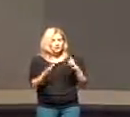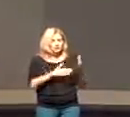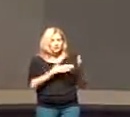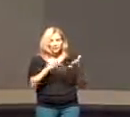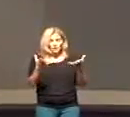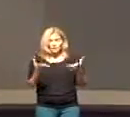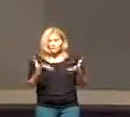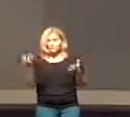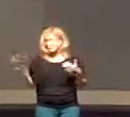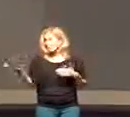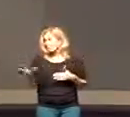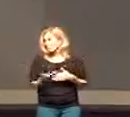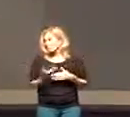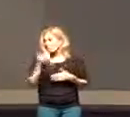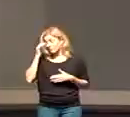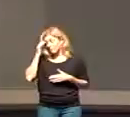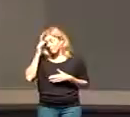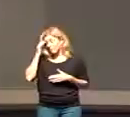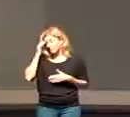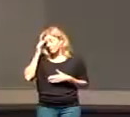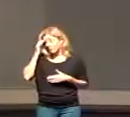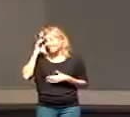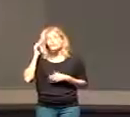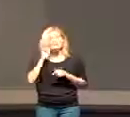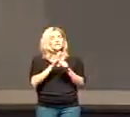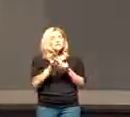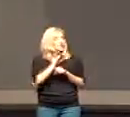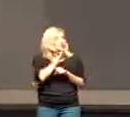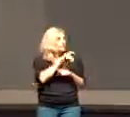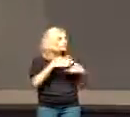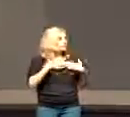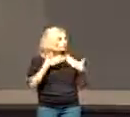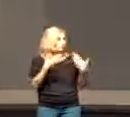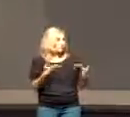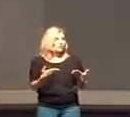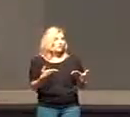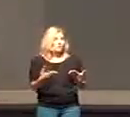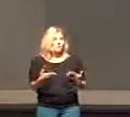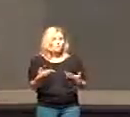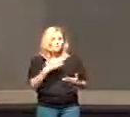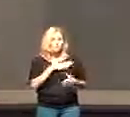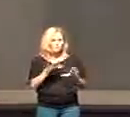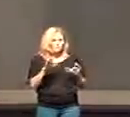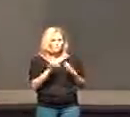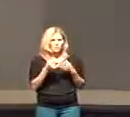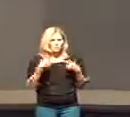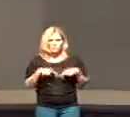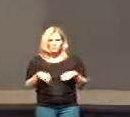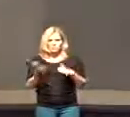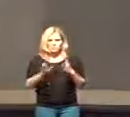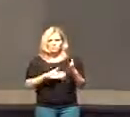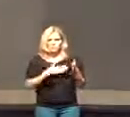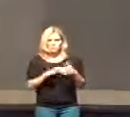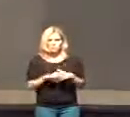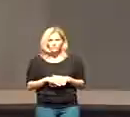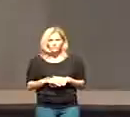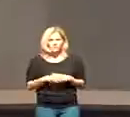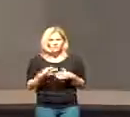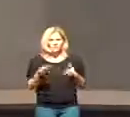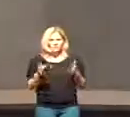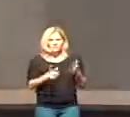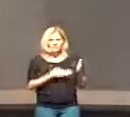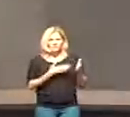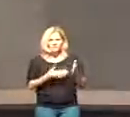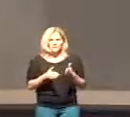I would invite you if there are any areas of your life that you need to surrender to the Lord would you do that as we sing as we